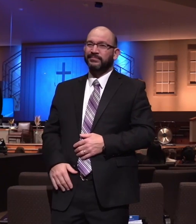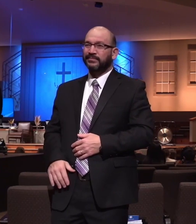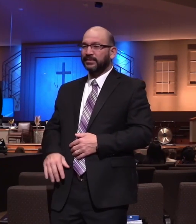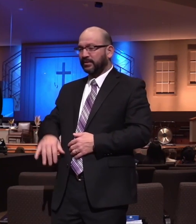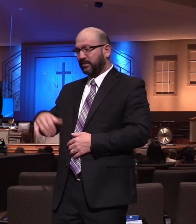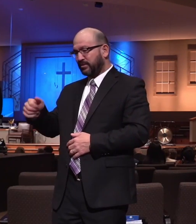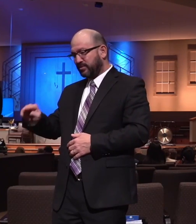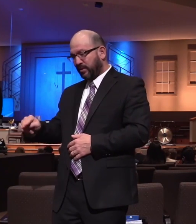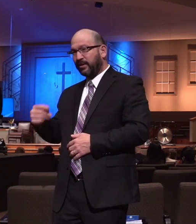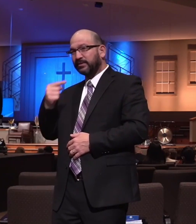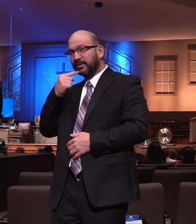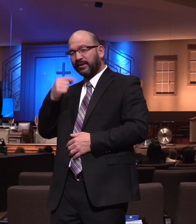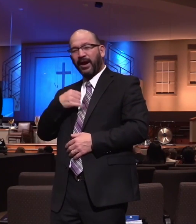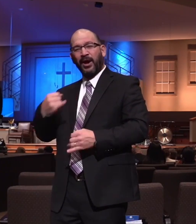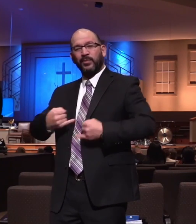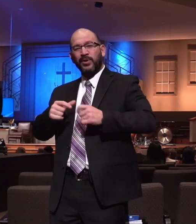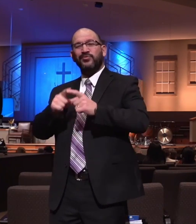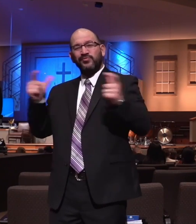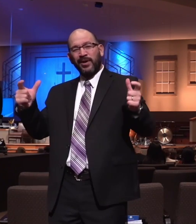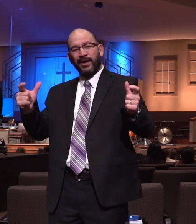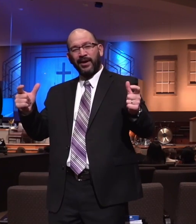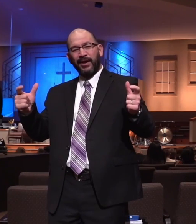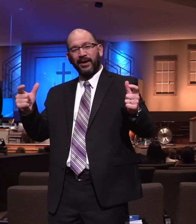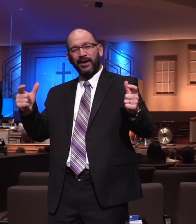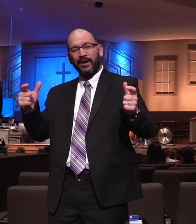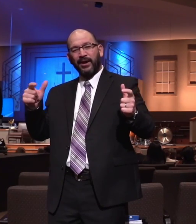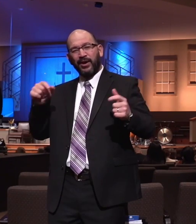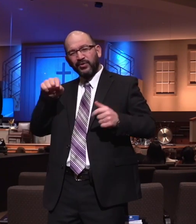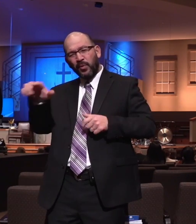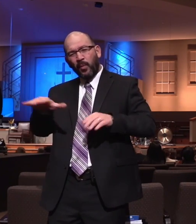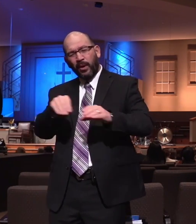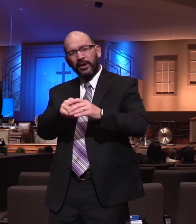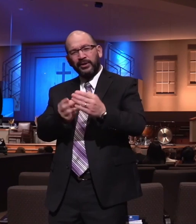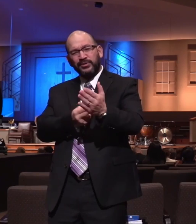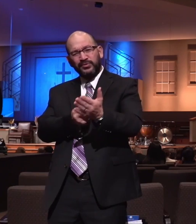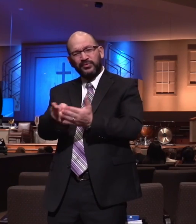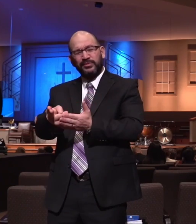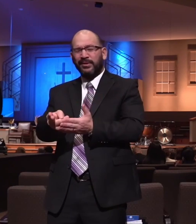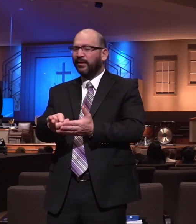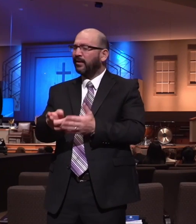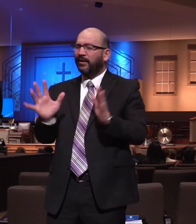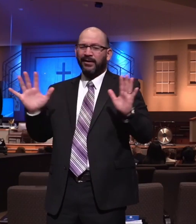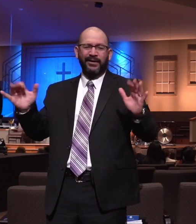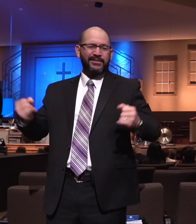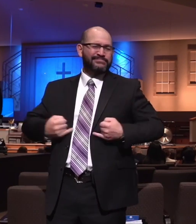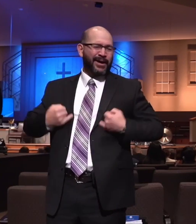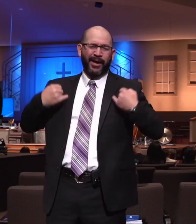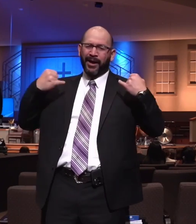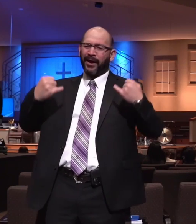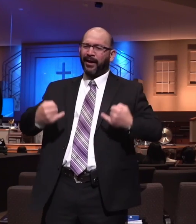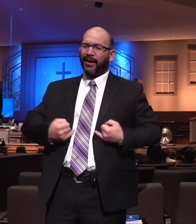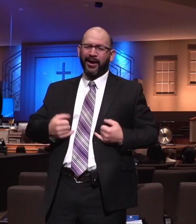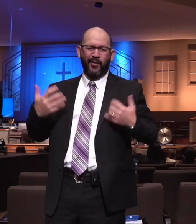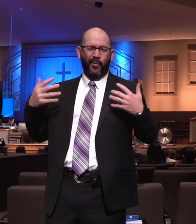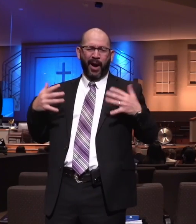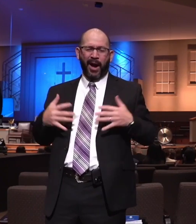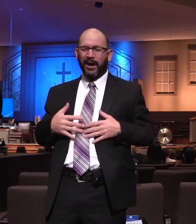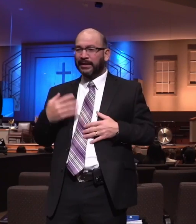says, I rejoice greatly at the way you're doing, the way you're living. Man, that is awesome. Look at those teenagers over there